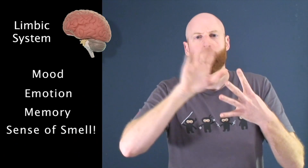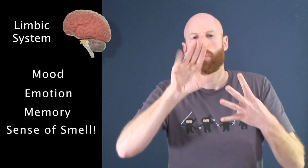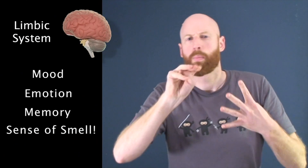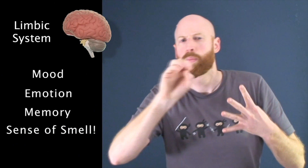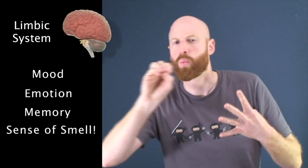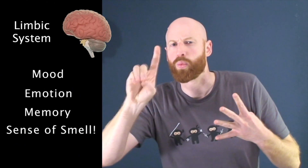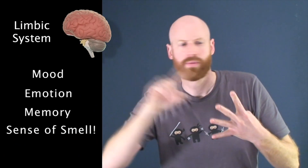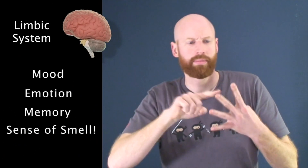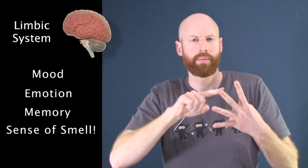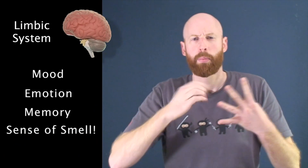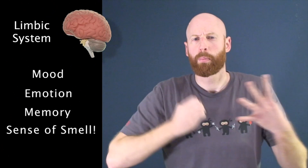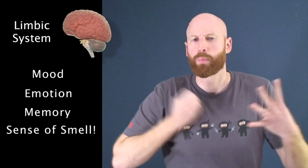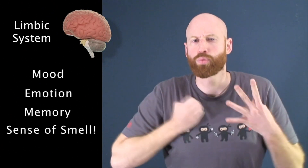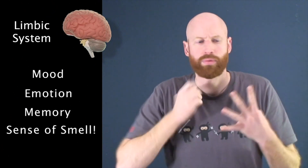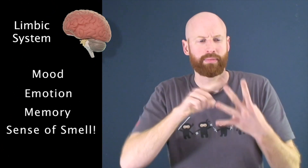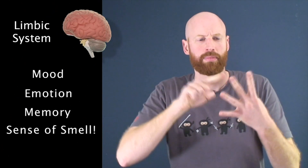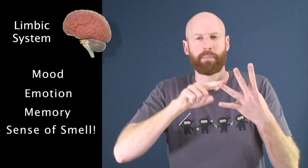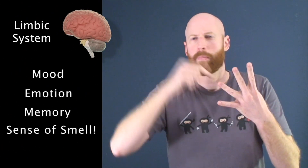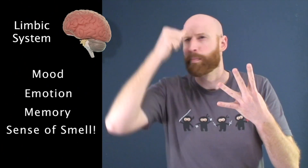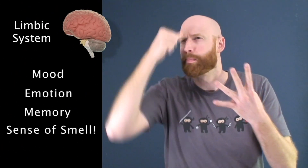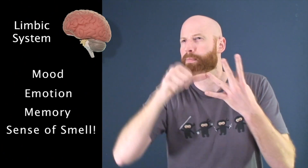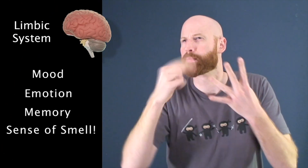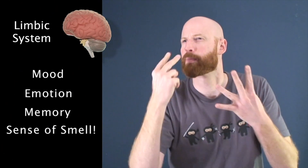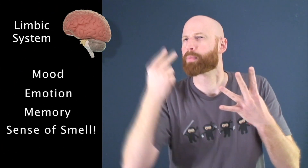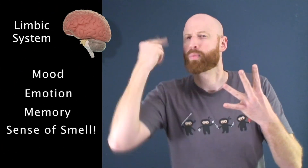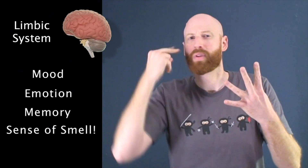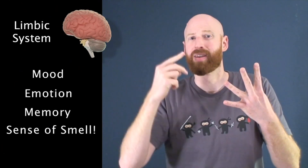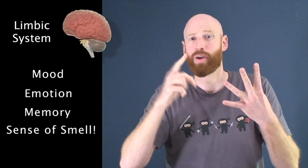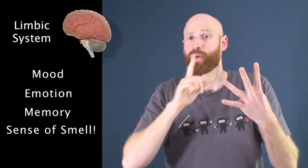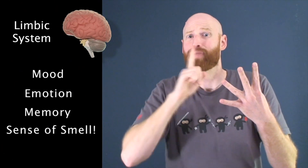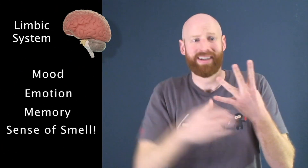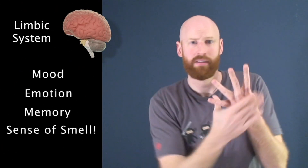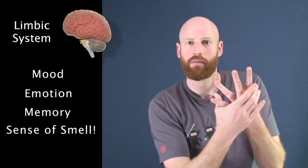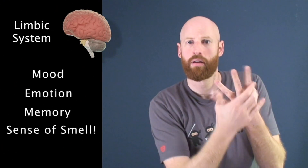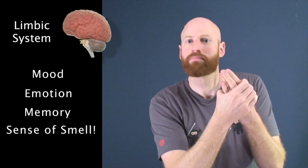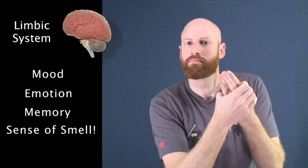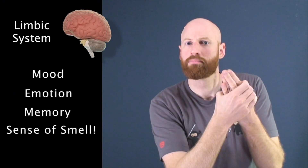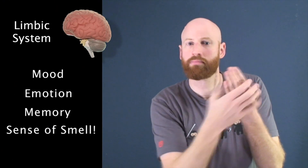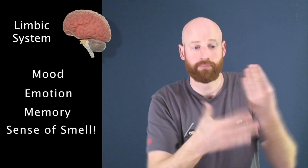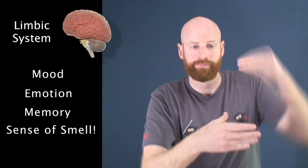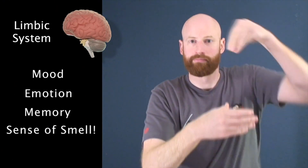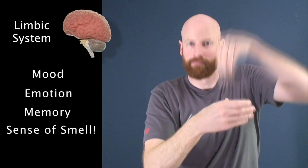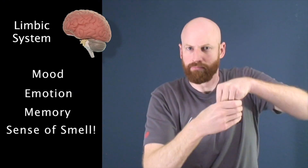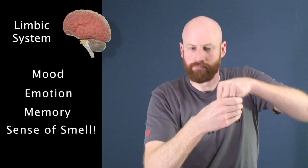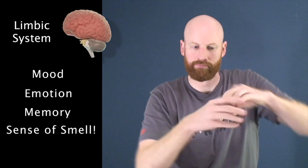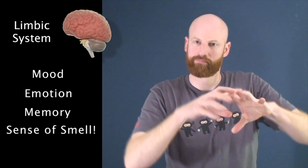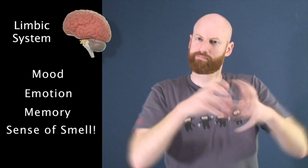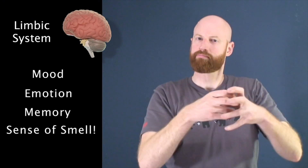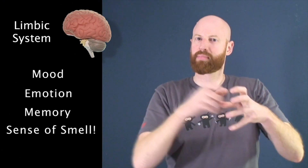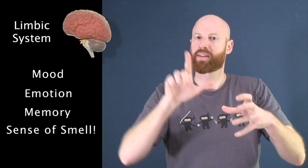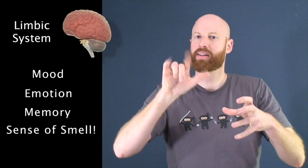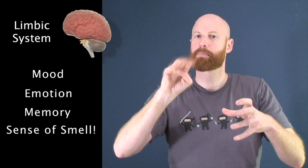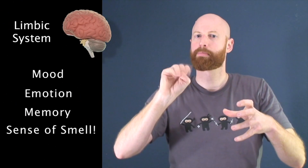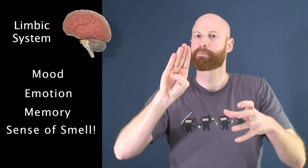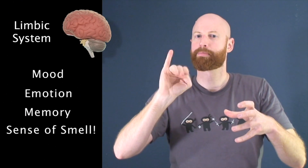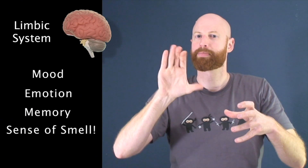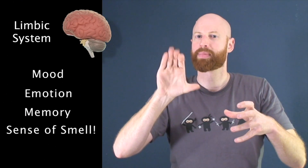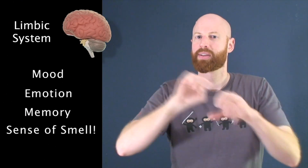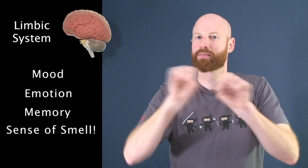emotion or memory it's because all those things are wrapped up with the sense of smell in the same area of the brain the limbic